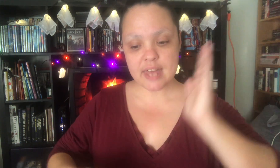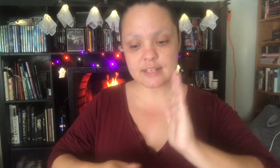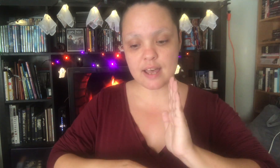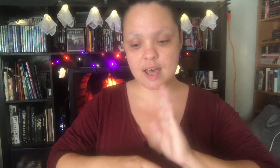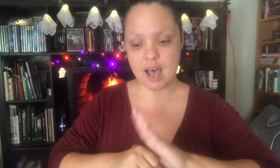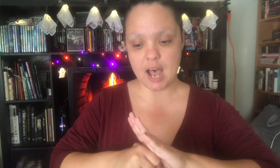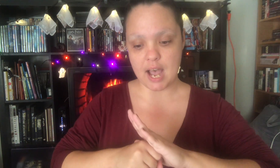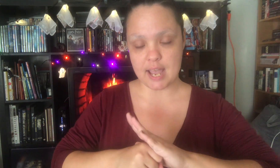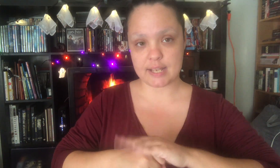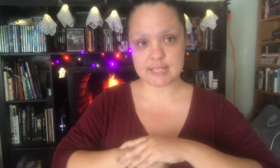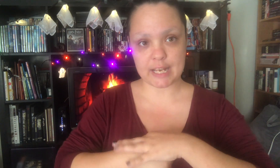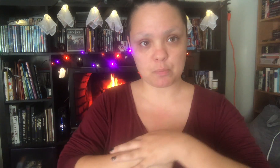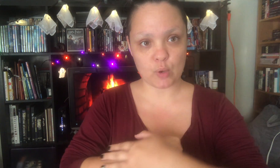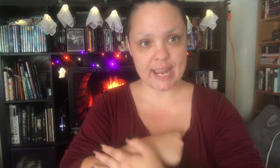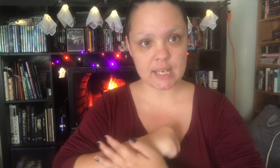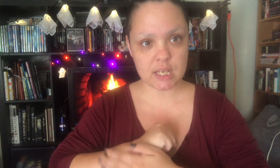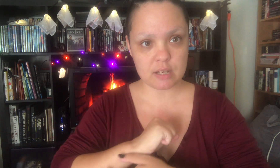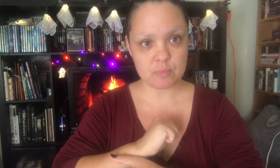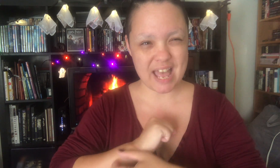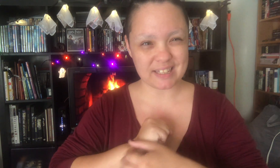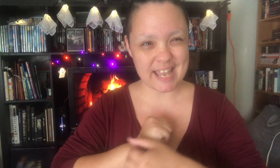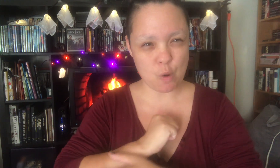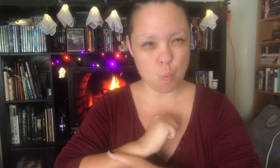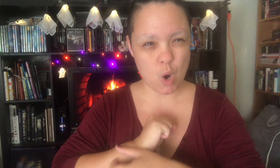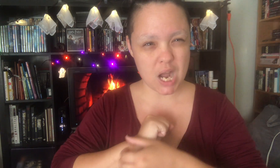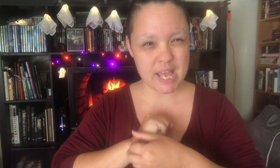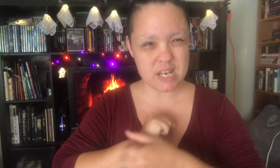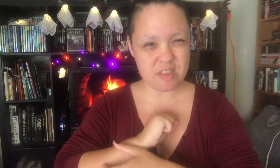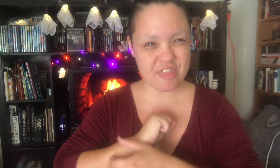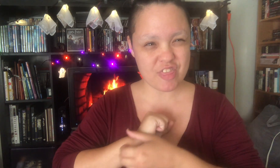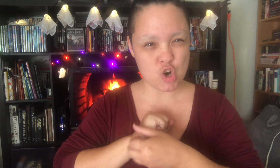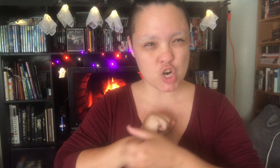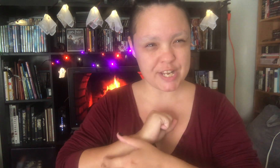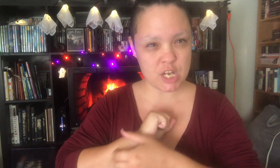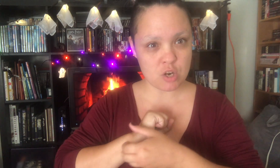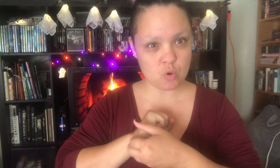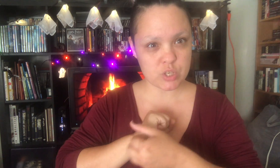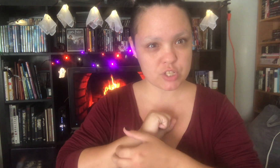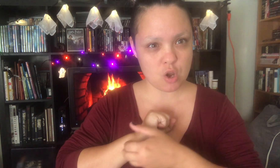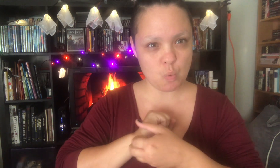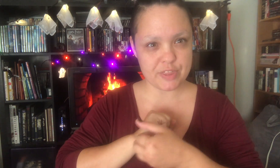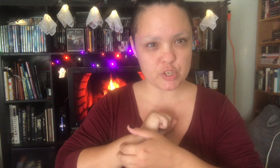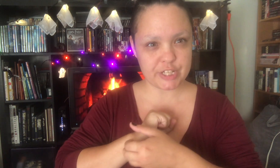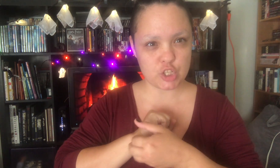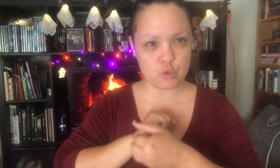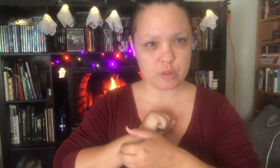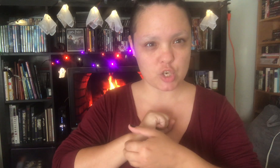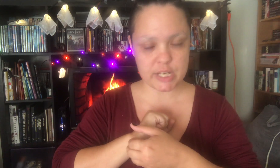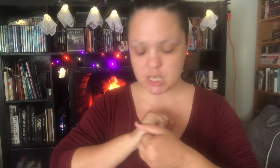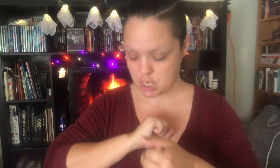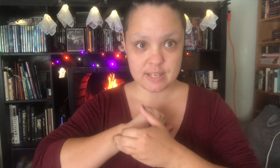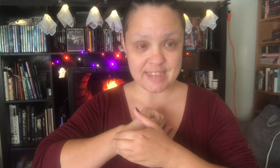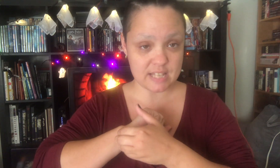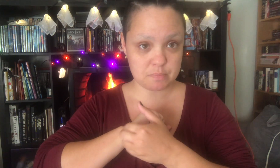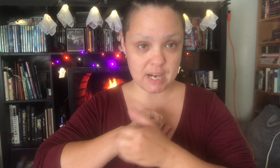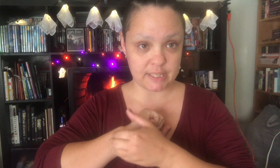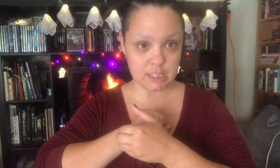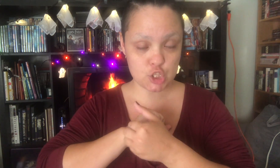I take a break at like 1 30 or so, 1 30 to 2 30. That's my lunch